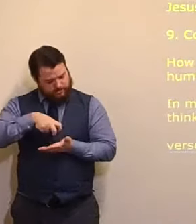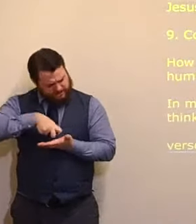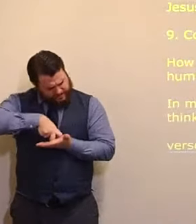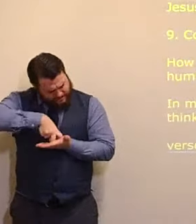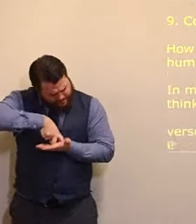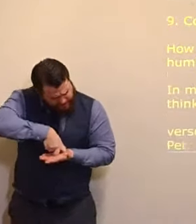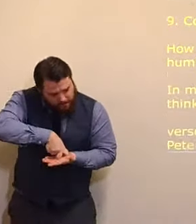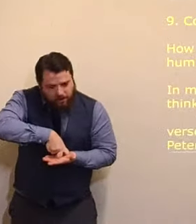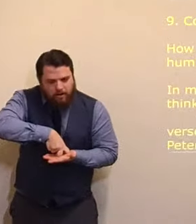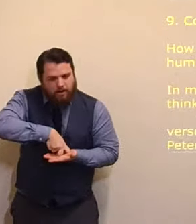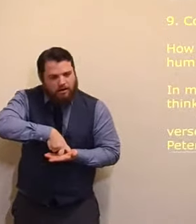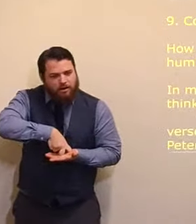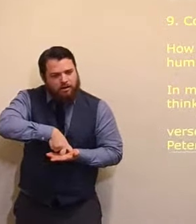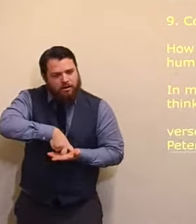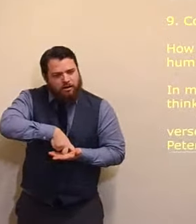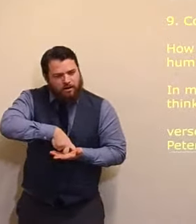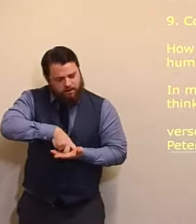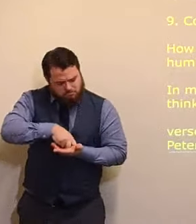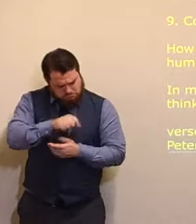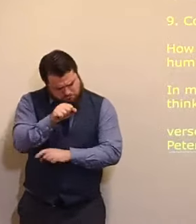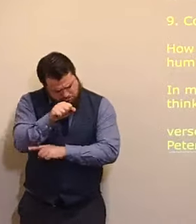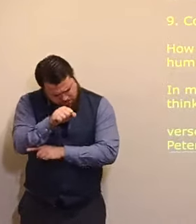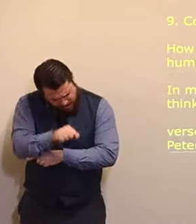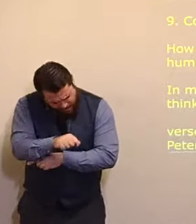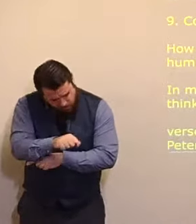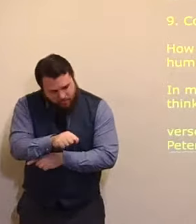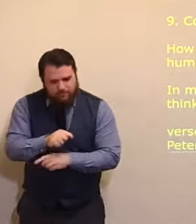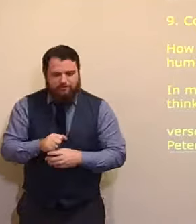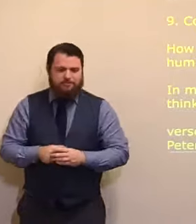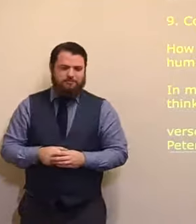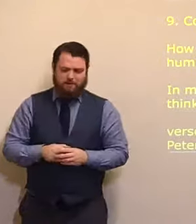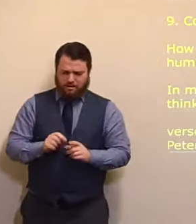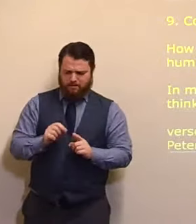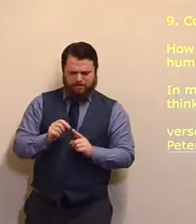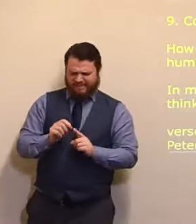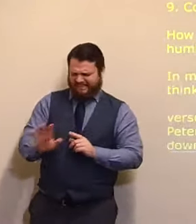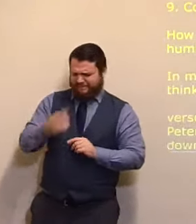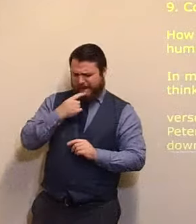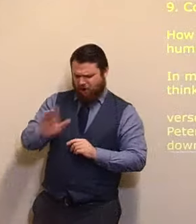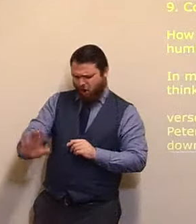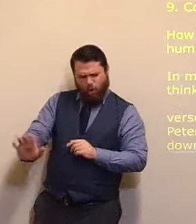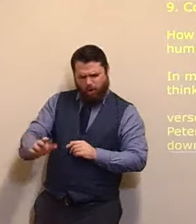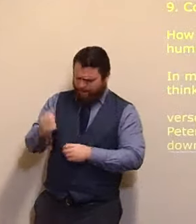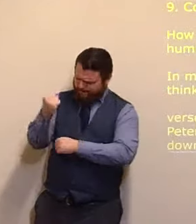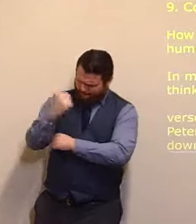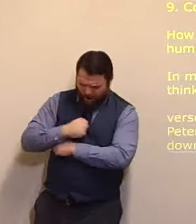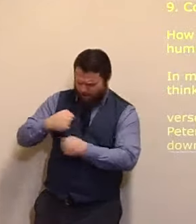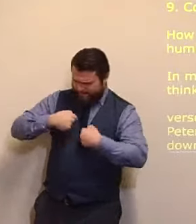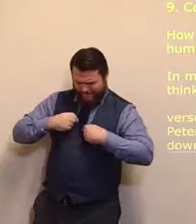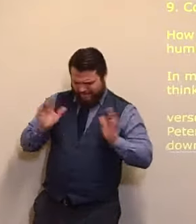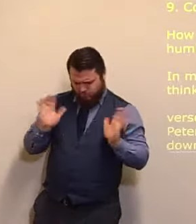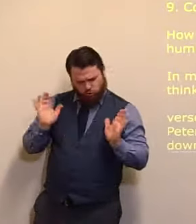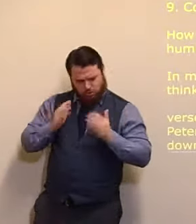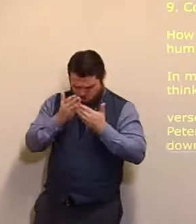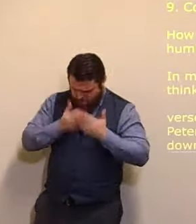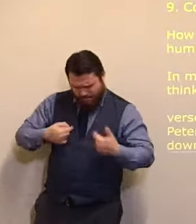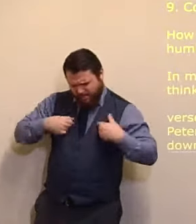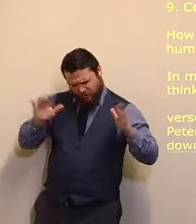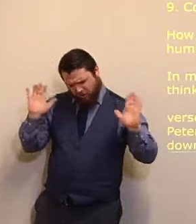He had to, bow down, before Peter. Of course, Peter, didn't like it. It's not that, wanted to be praised, or worshipped,